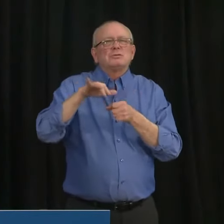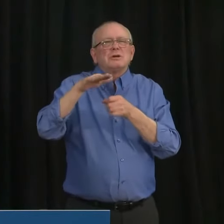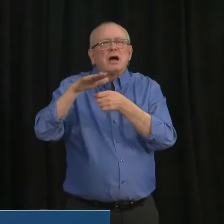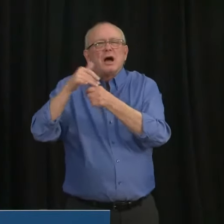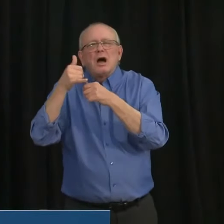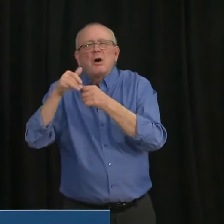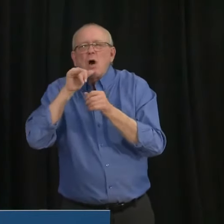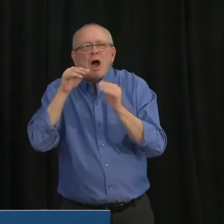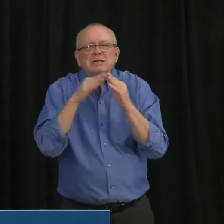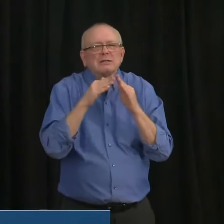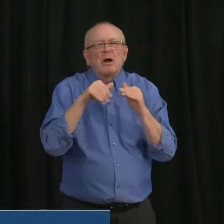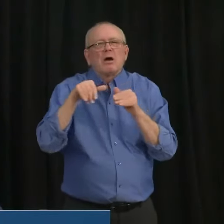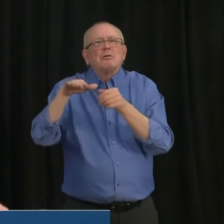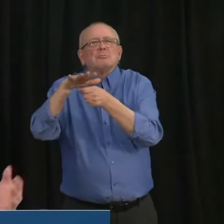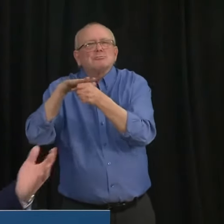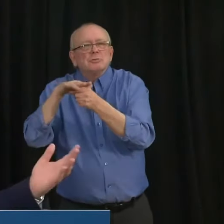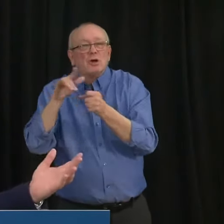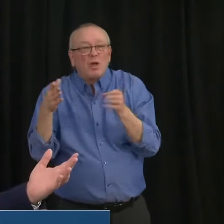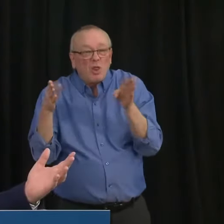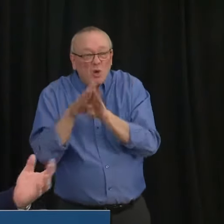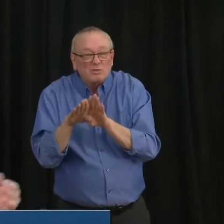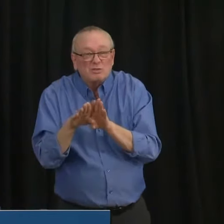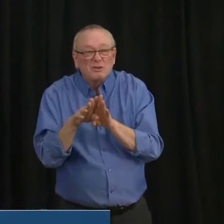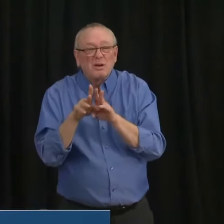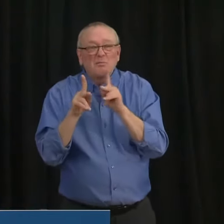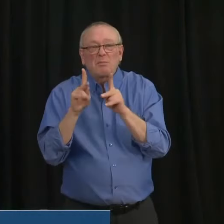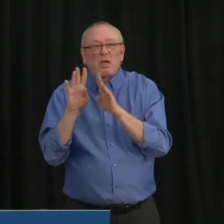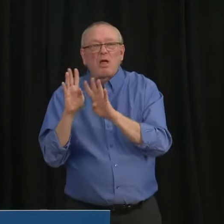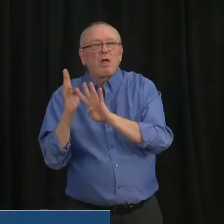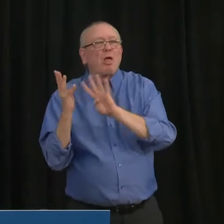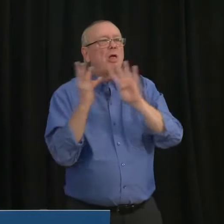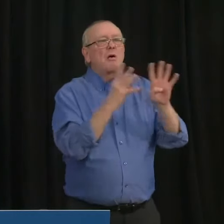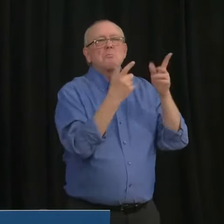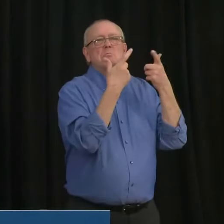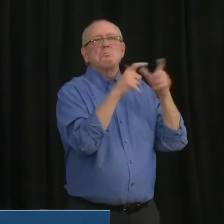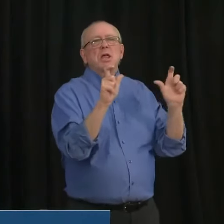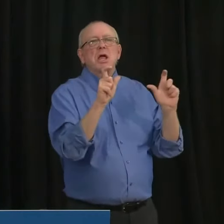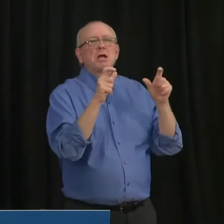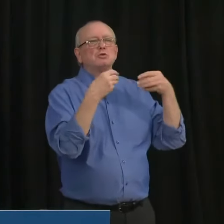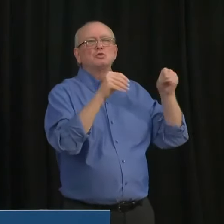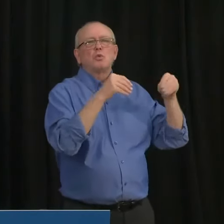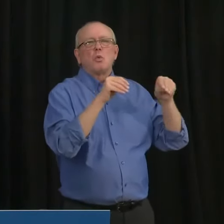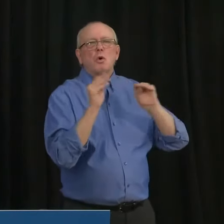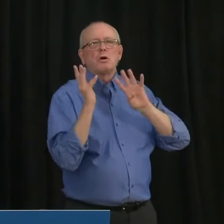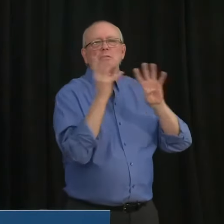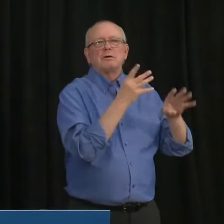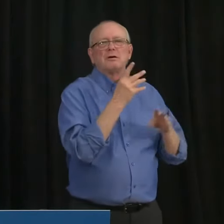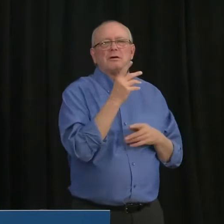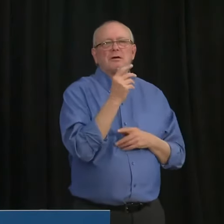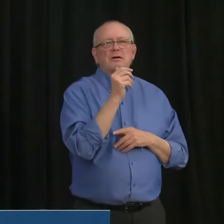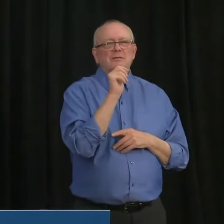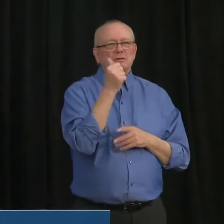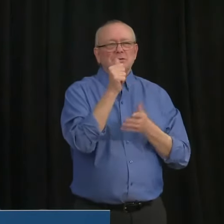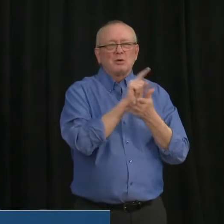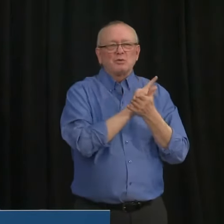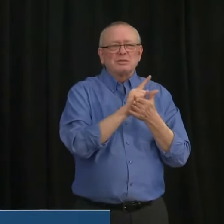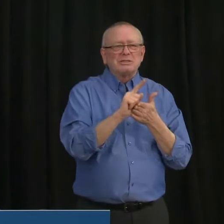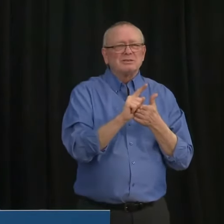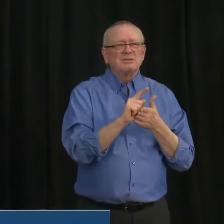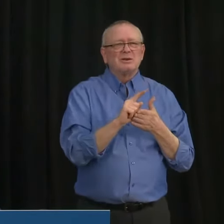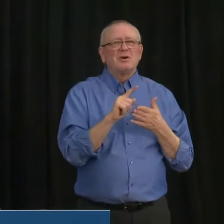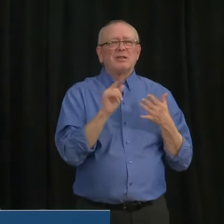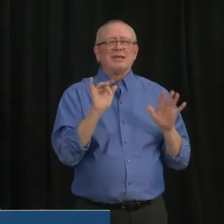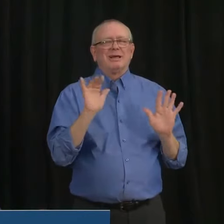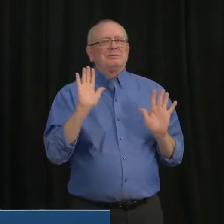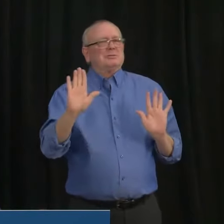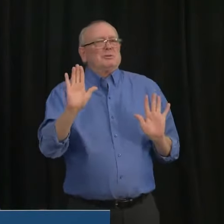owned box store down the street, or, of course, online, for 10 weeks because of that, frankly, stupid mistake that we made,